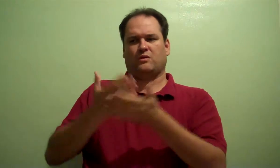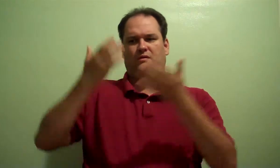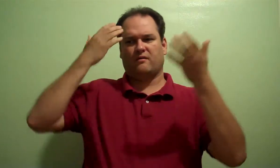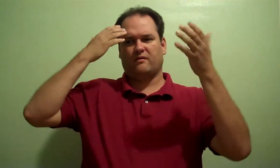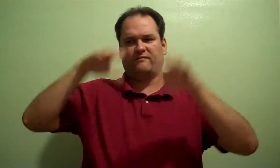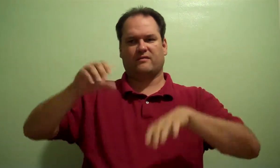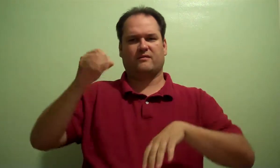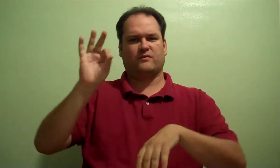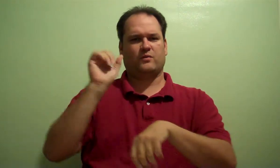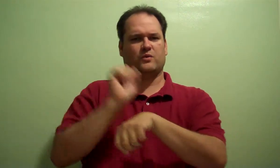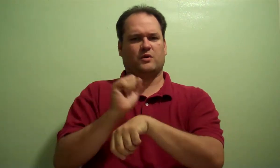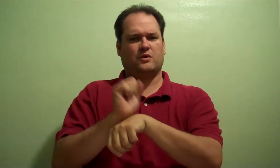can't help.